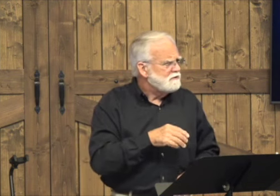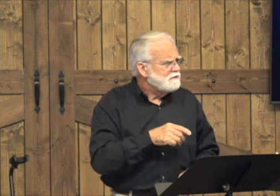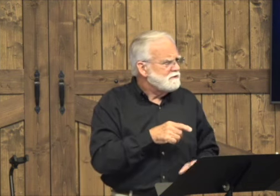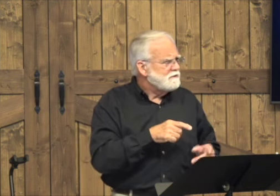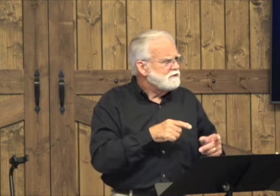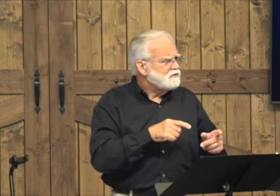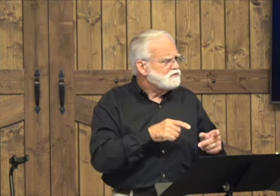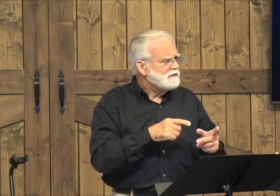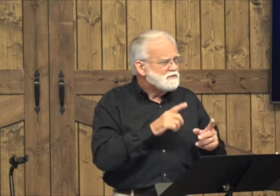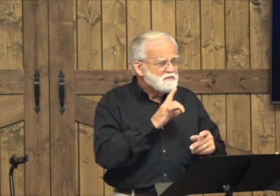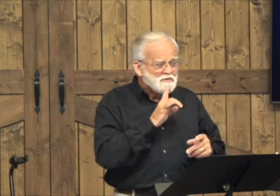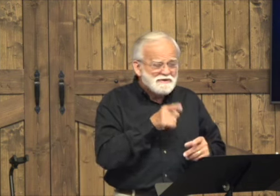I have problems,